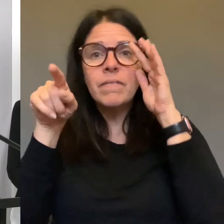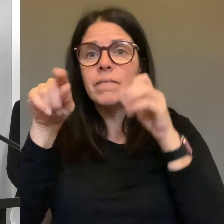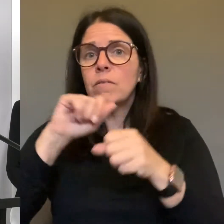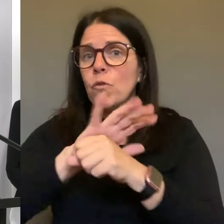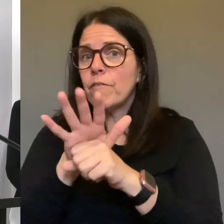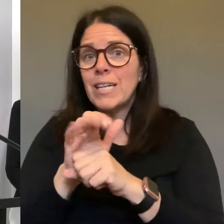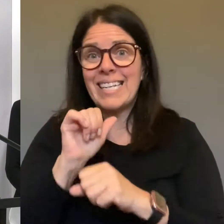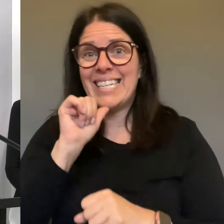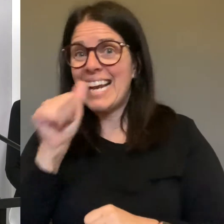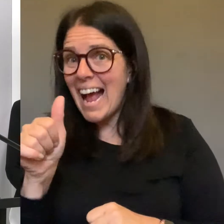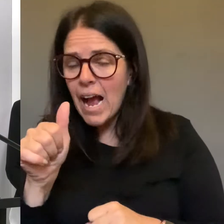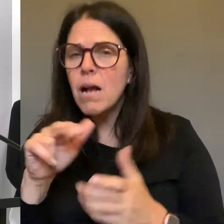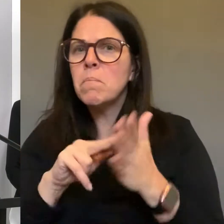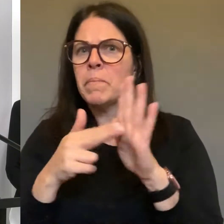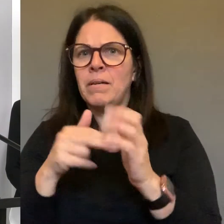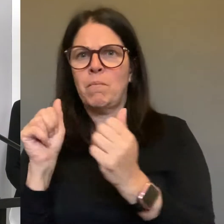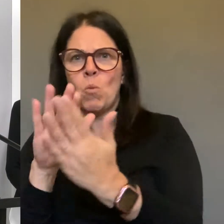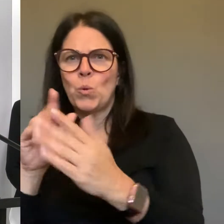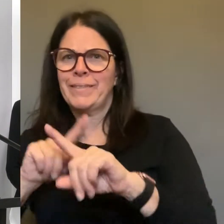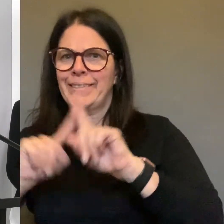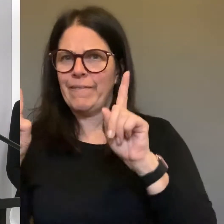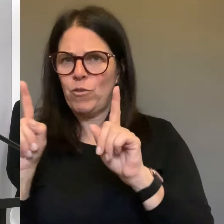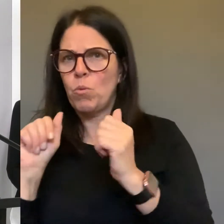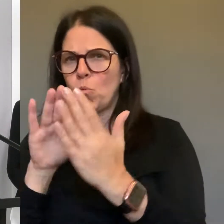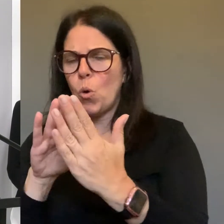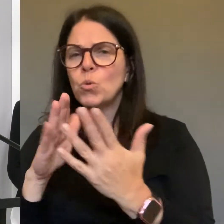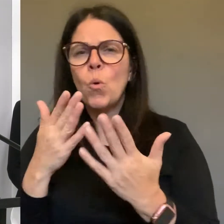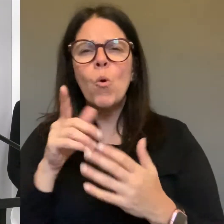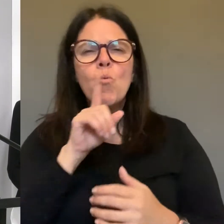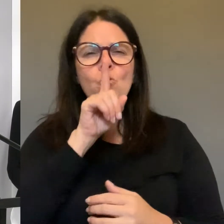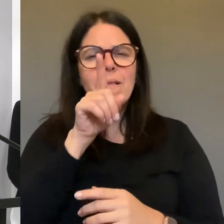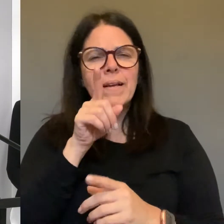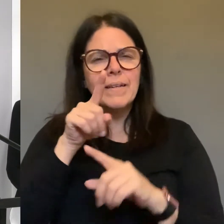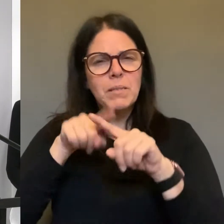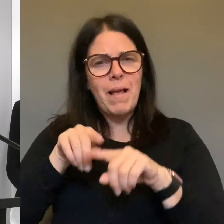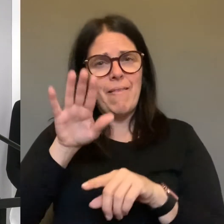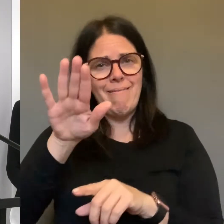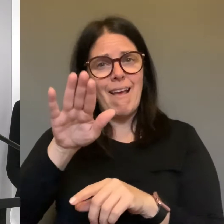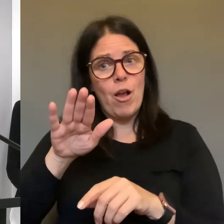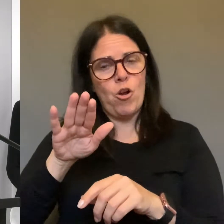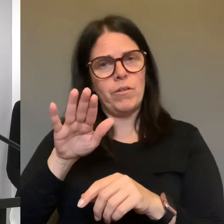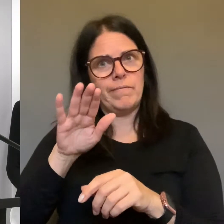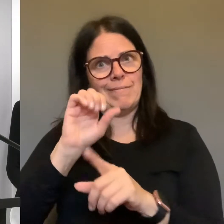versus if they have someone else. So I think it really depends on their clinical situation, what they're going through right now.